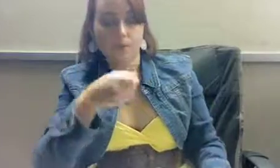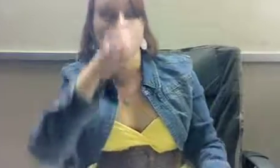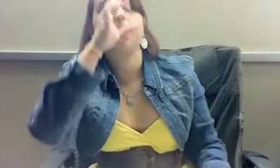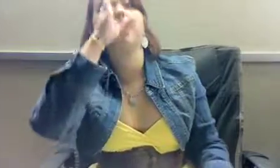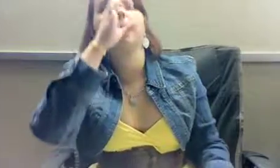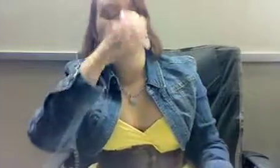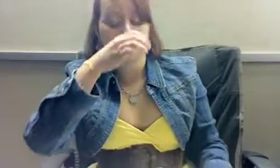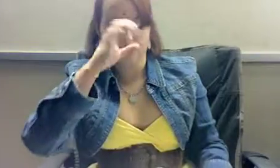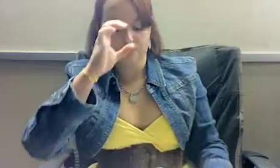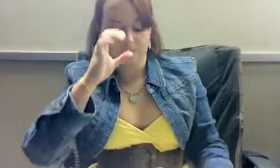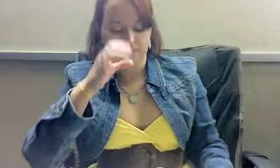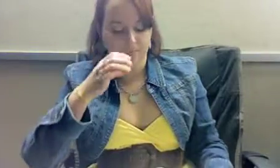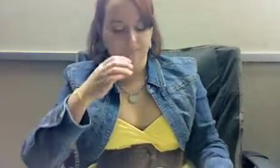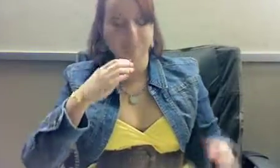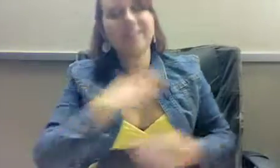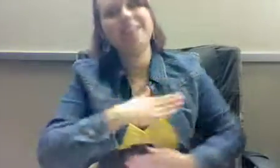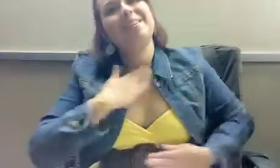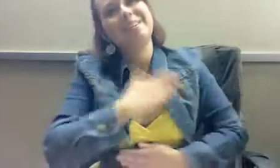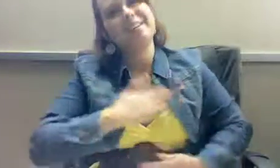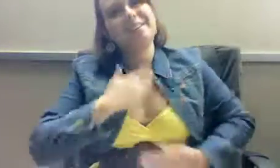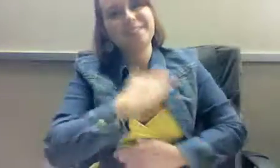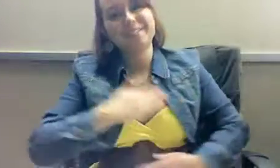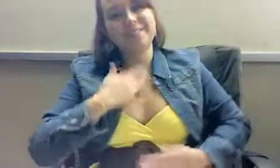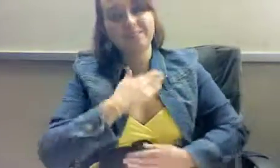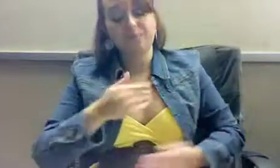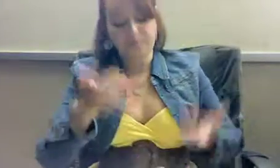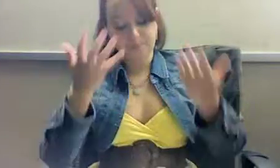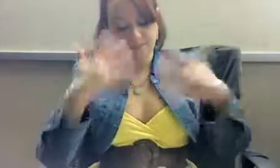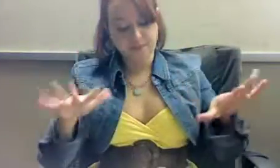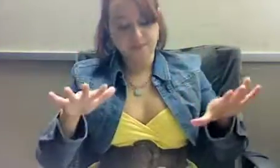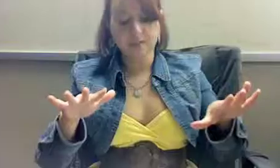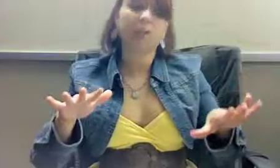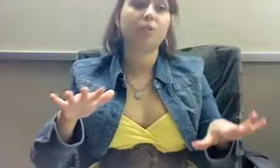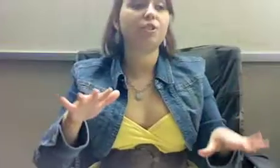My best friend. Just move. Just move. Okay. Lauren?